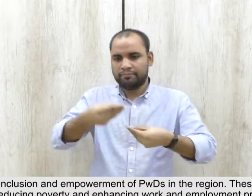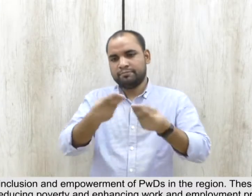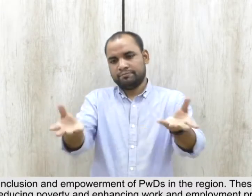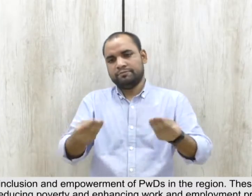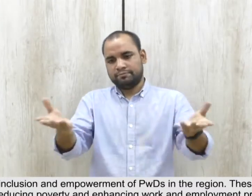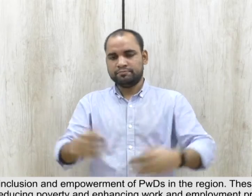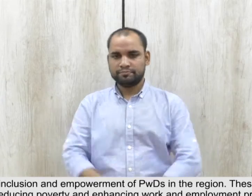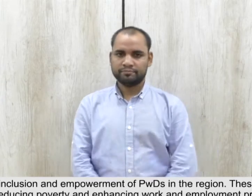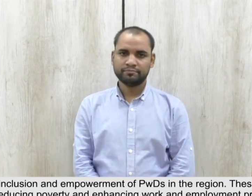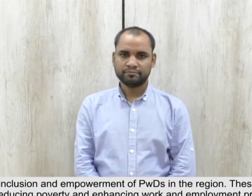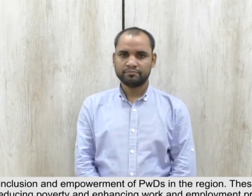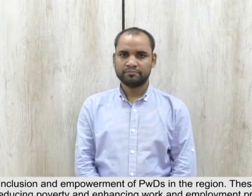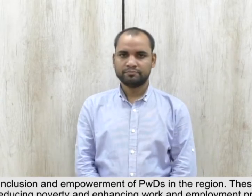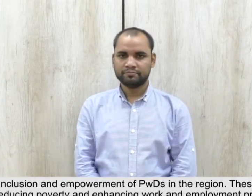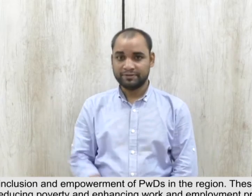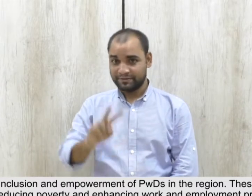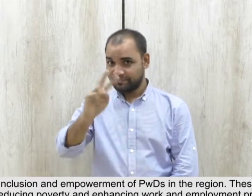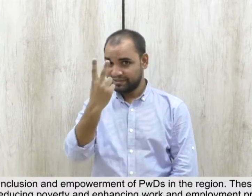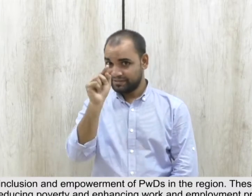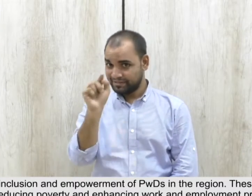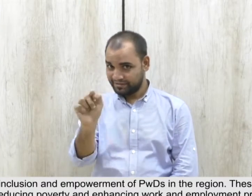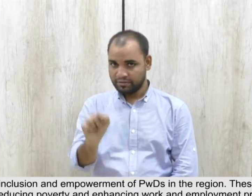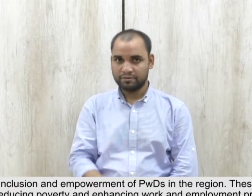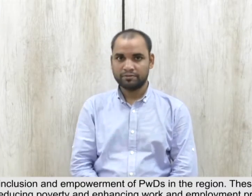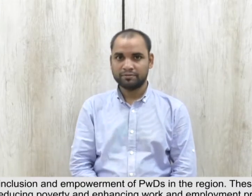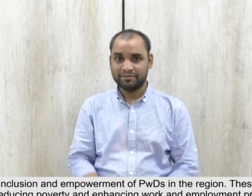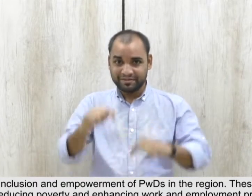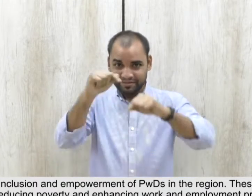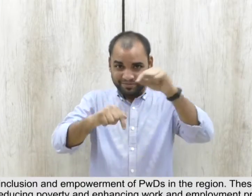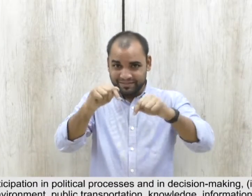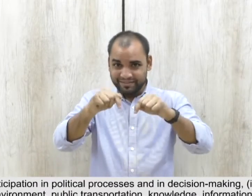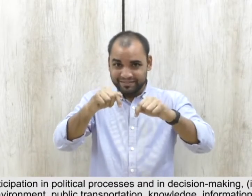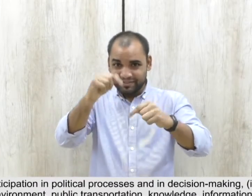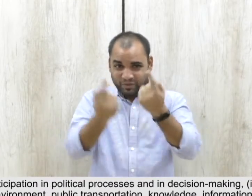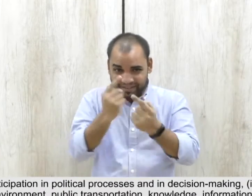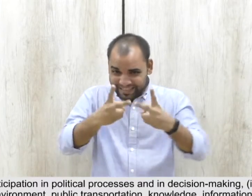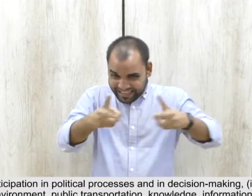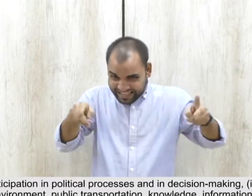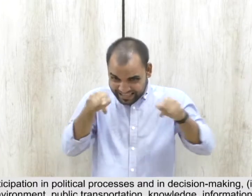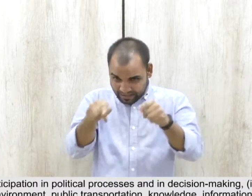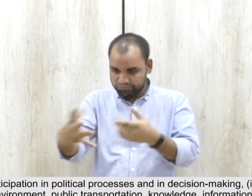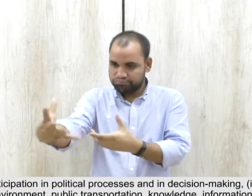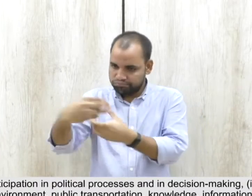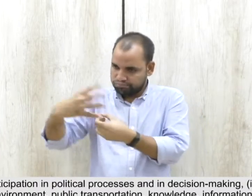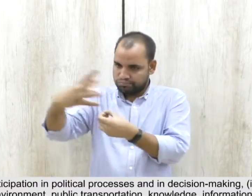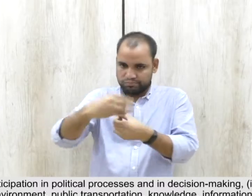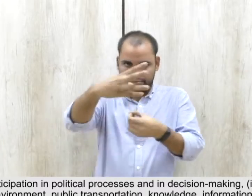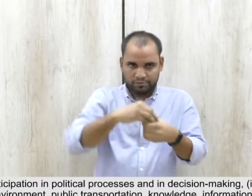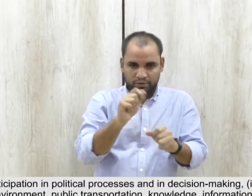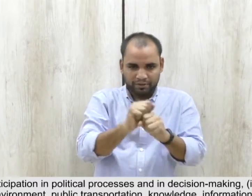One, reducing poverty and enhancing work and employment prospects Two, promoting participation in